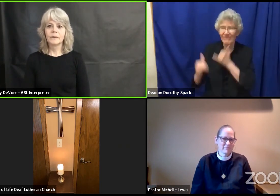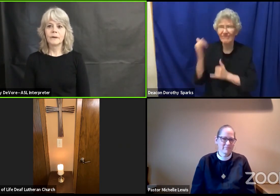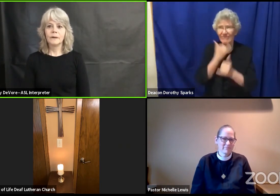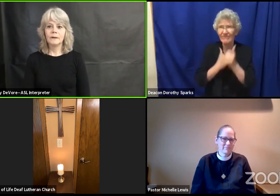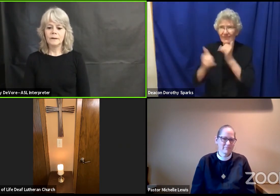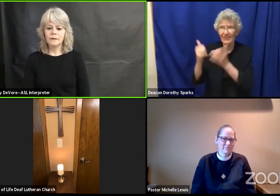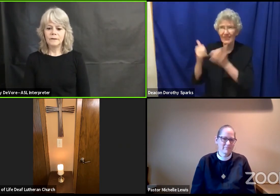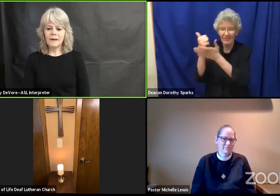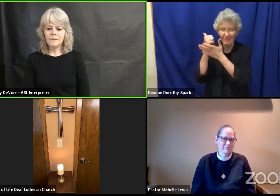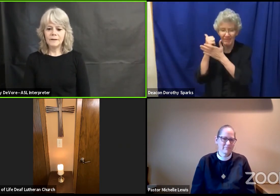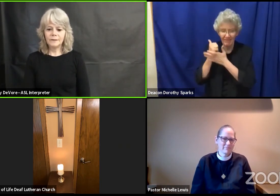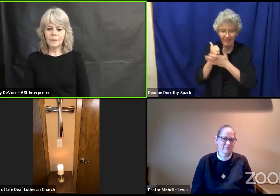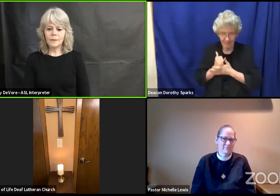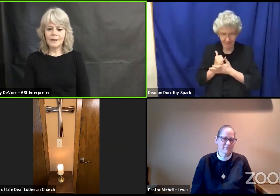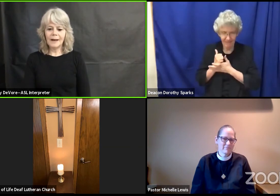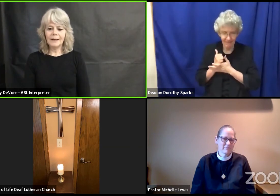save us oh god